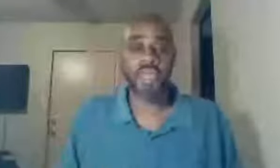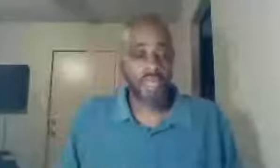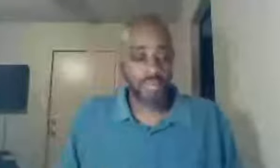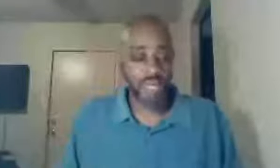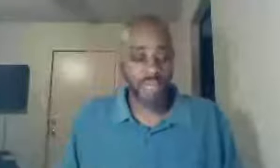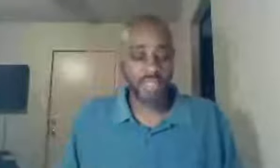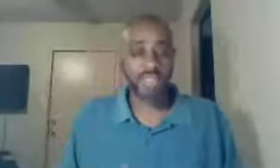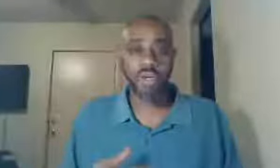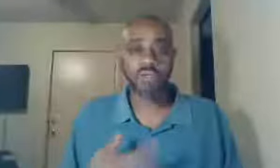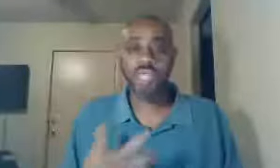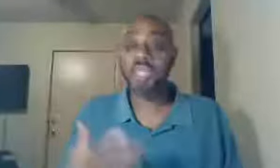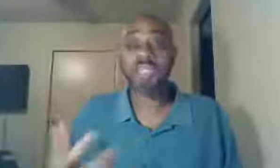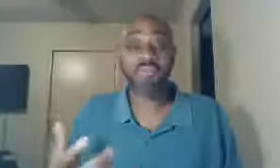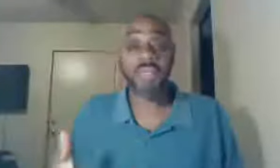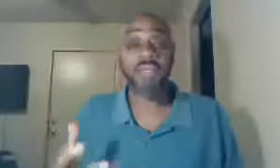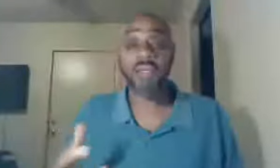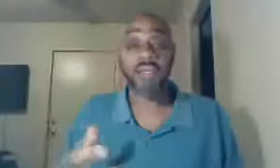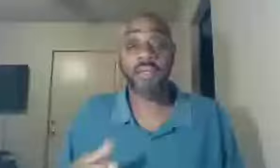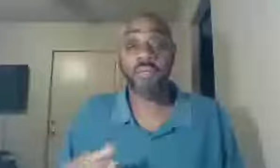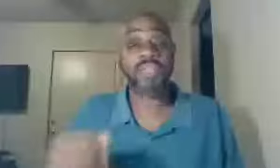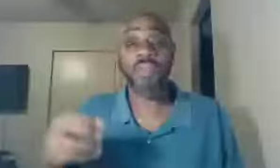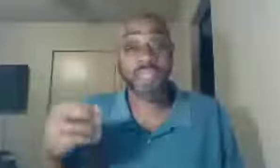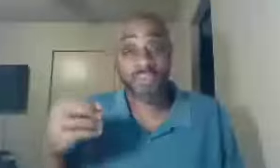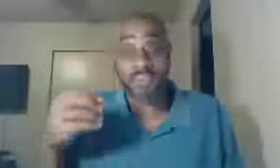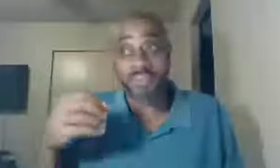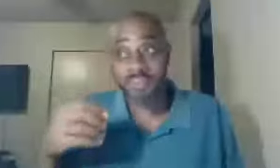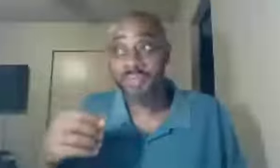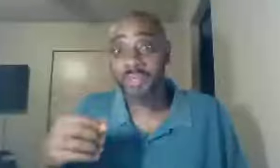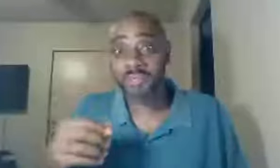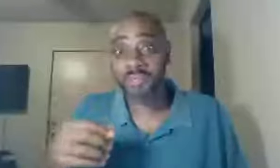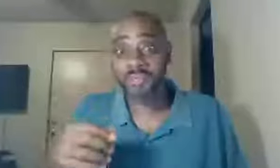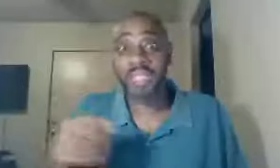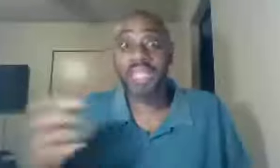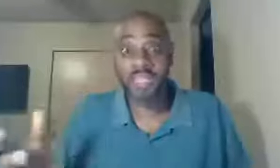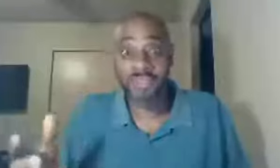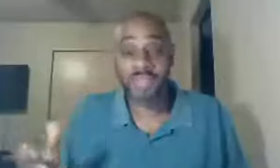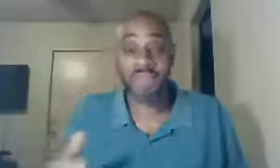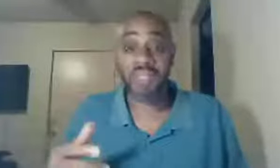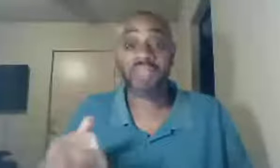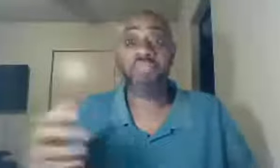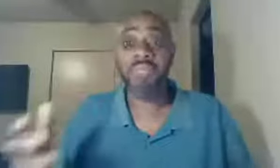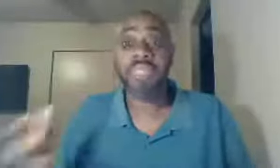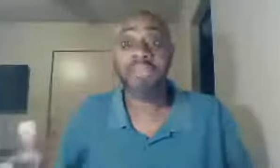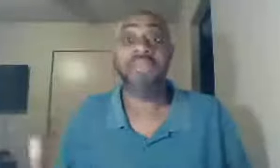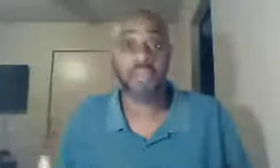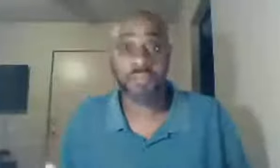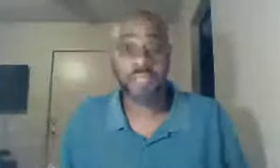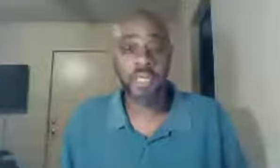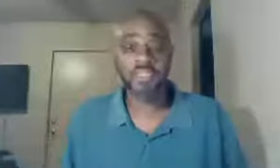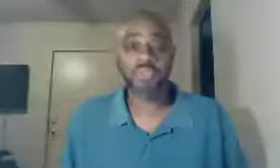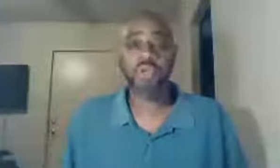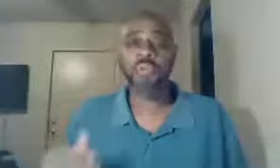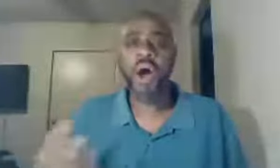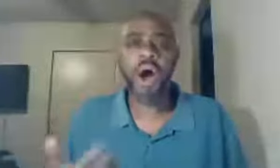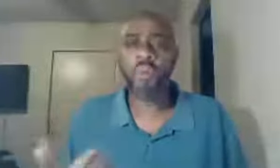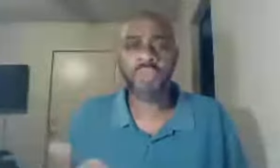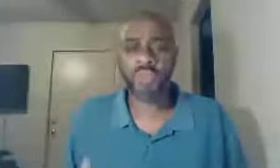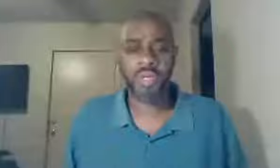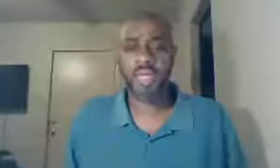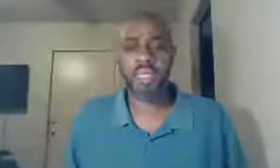that things have been ridiculous, they have been extremely difficult, so Paul went through a